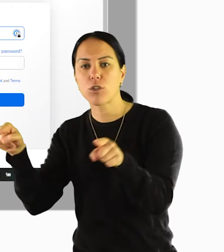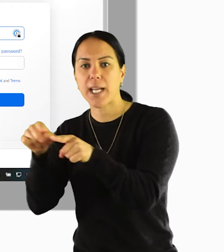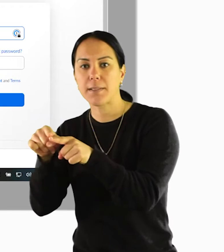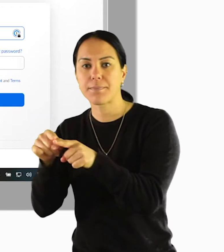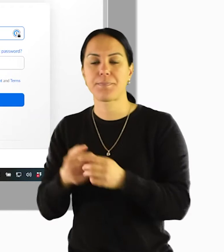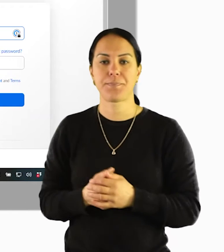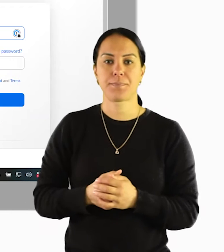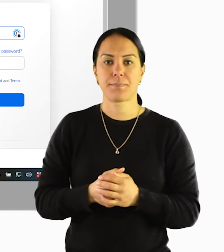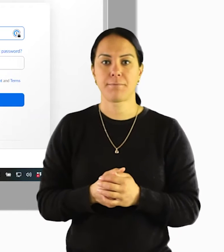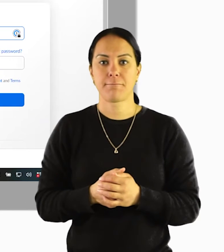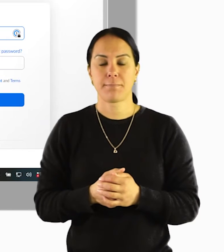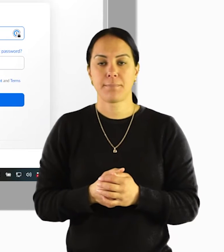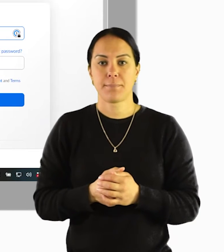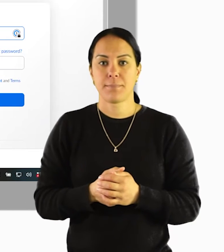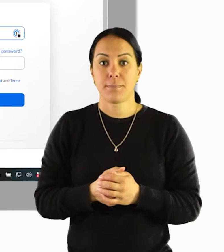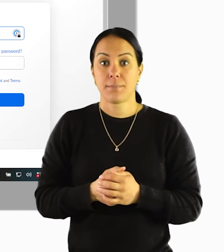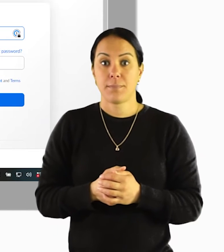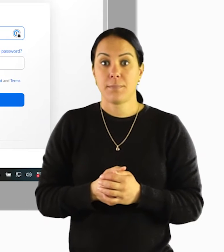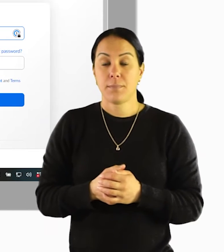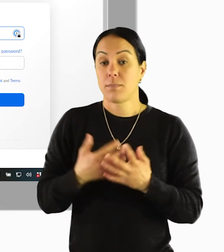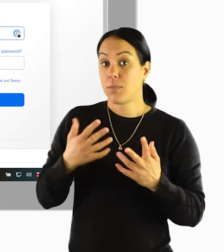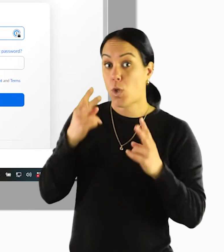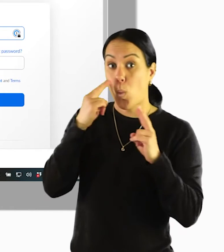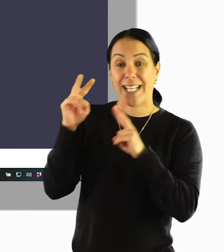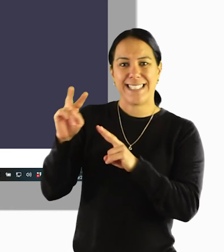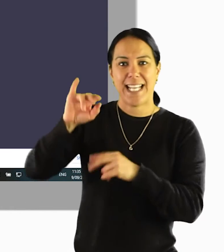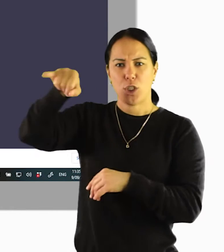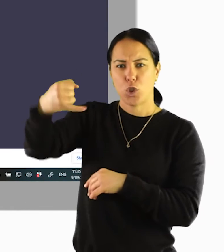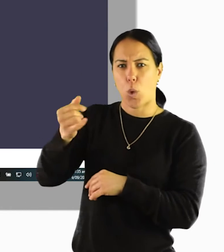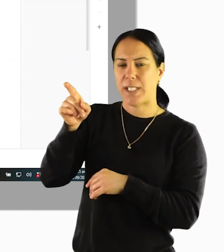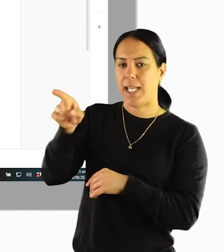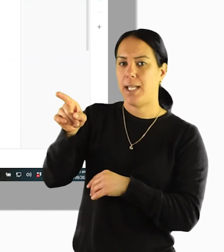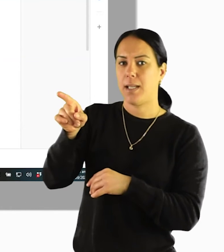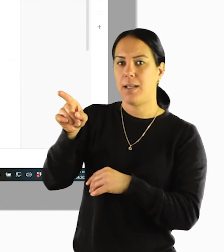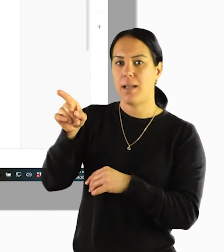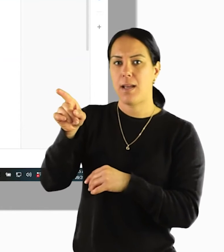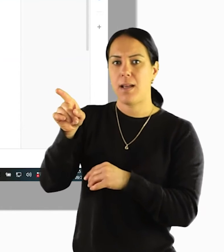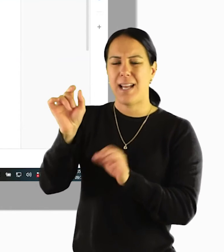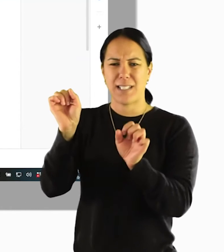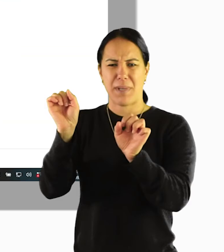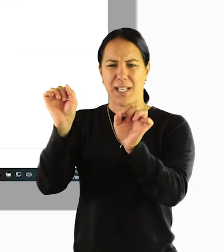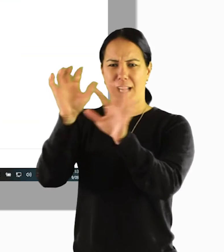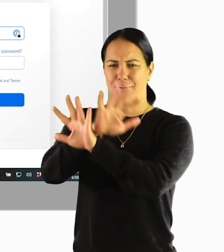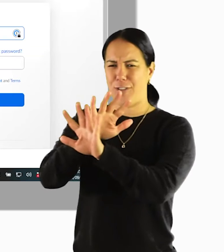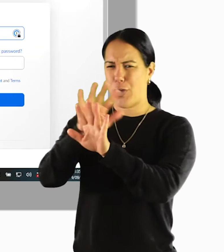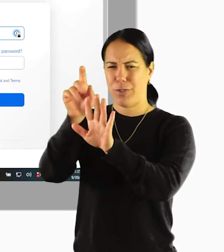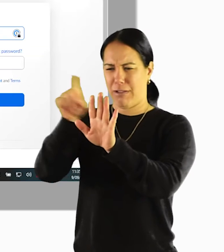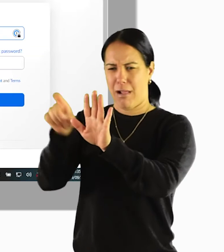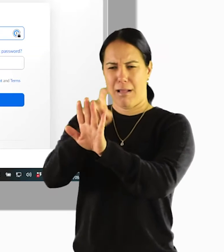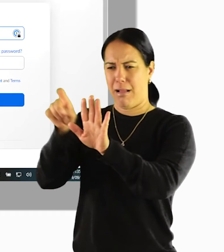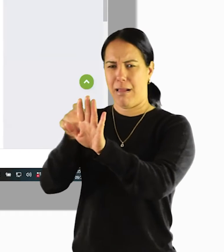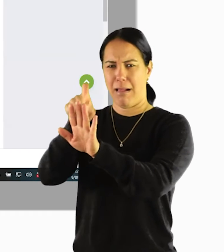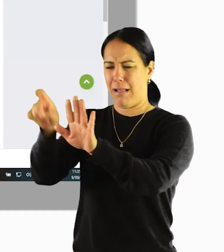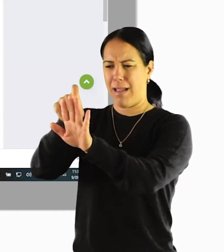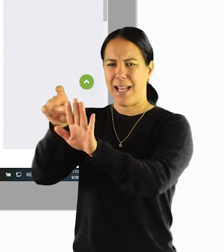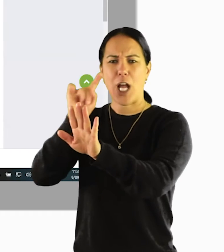So we can see that Jodie is a bit confused as to what she's got there